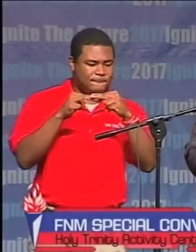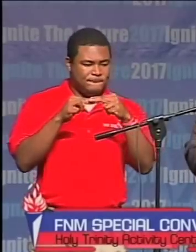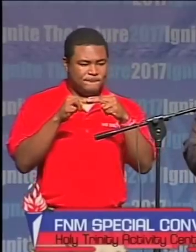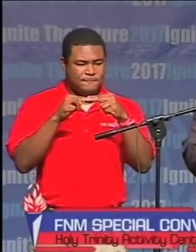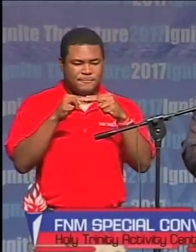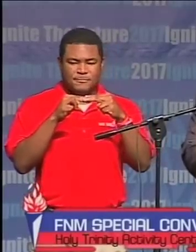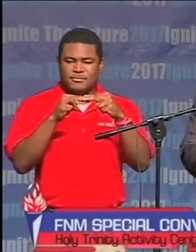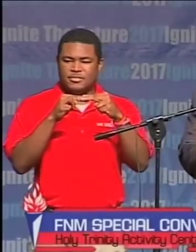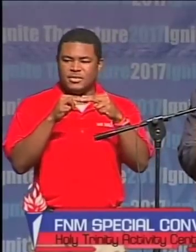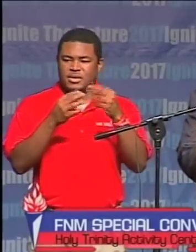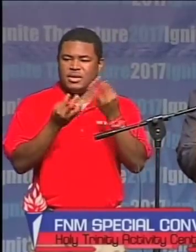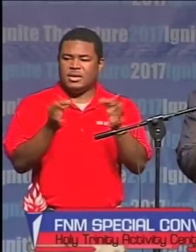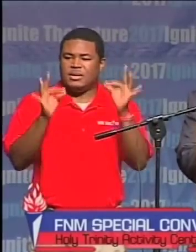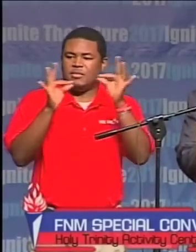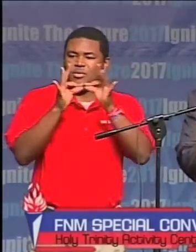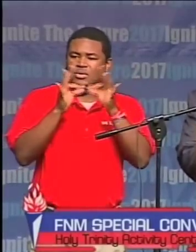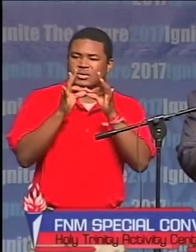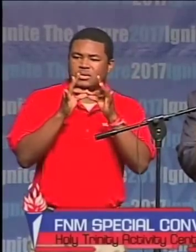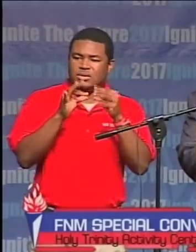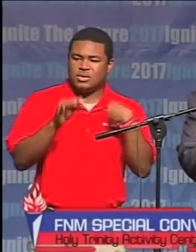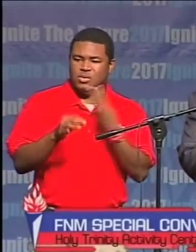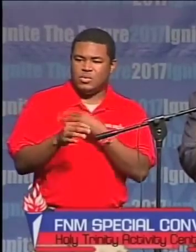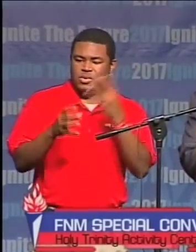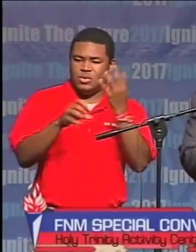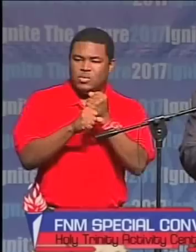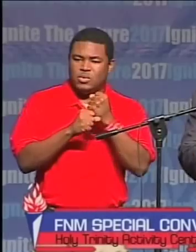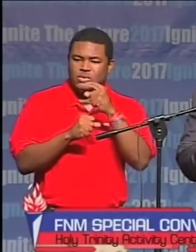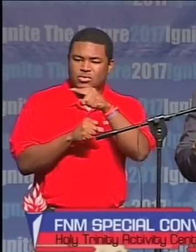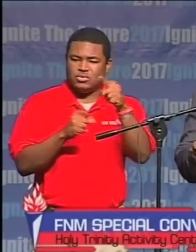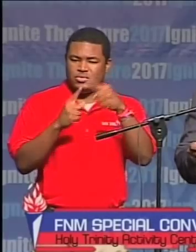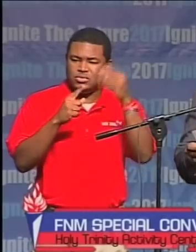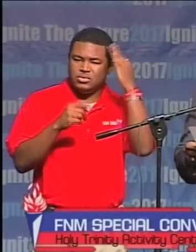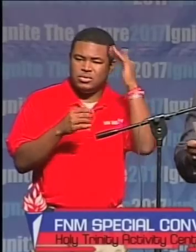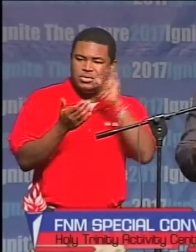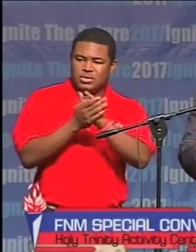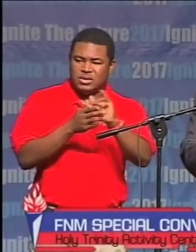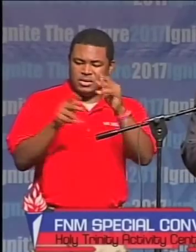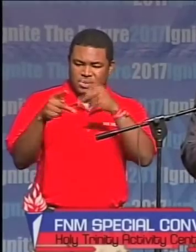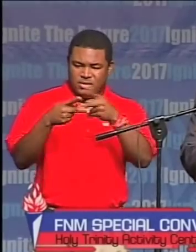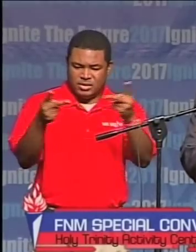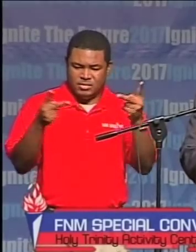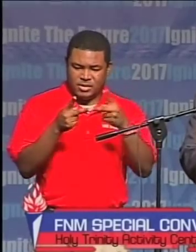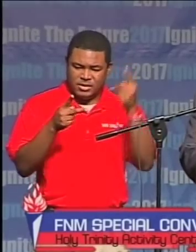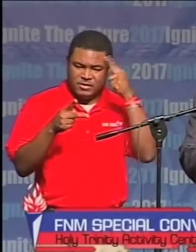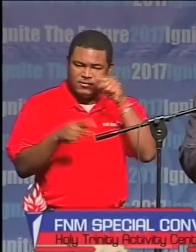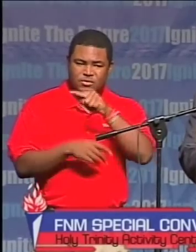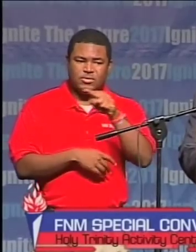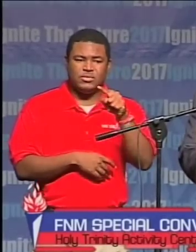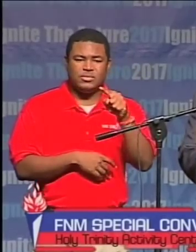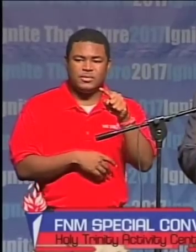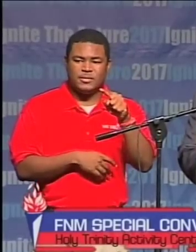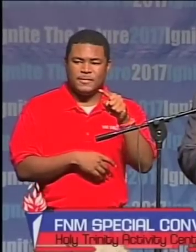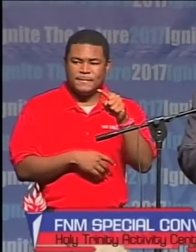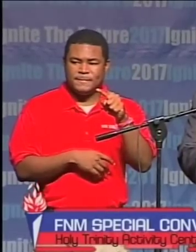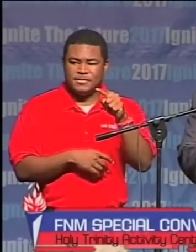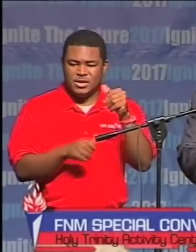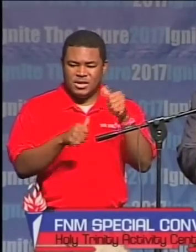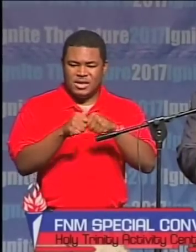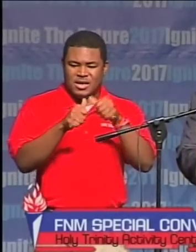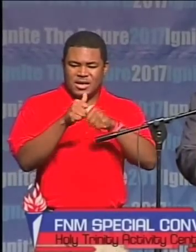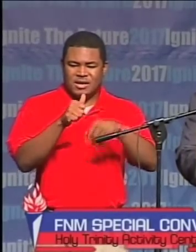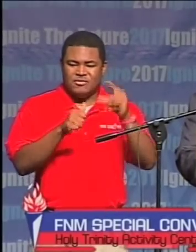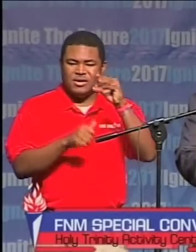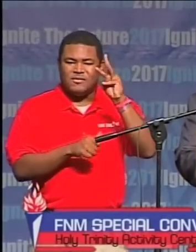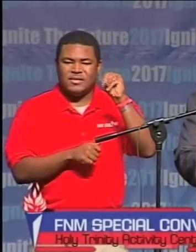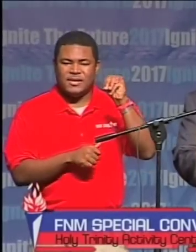Most importantly though, we want you to know that there's a place for you. Every FNM.